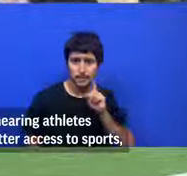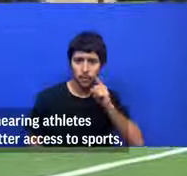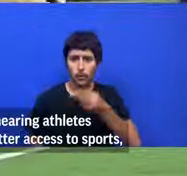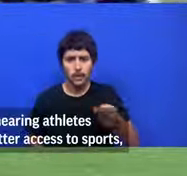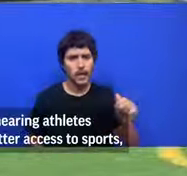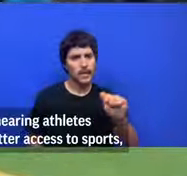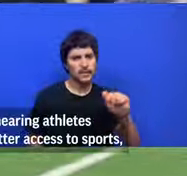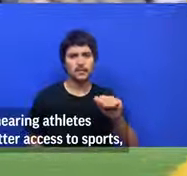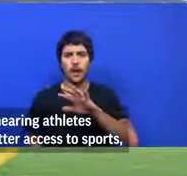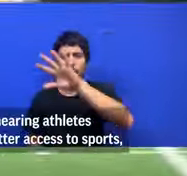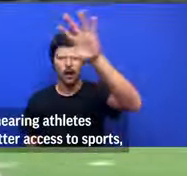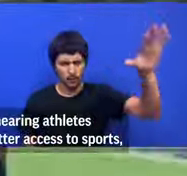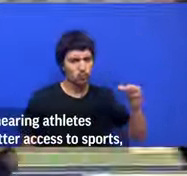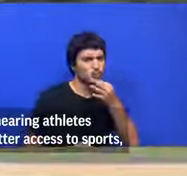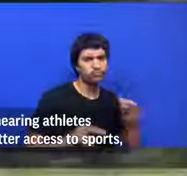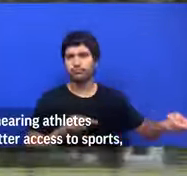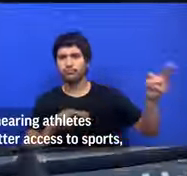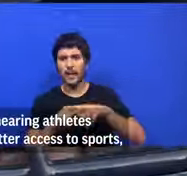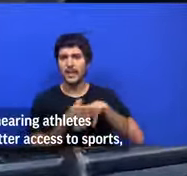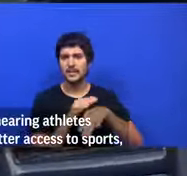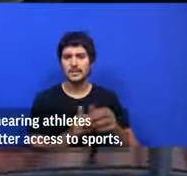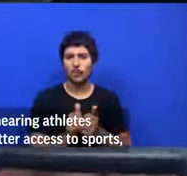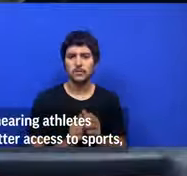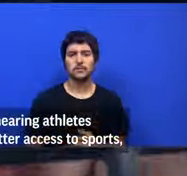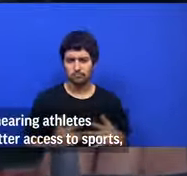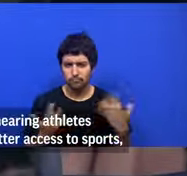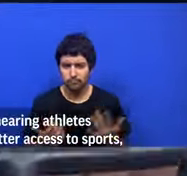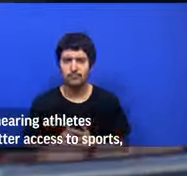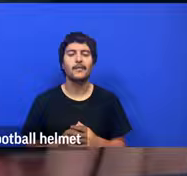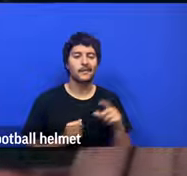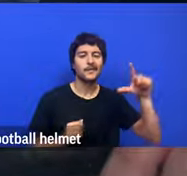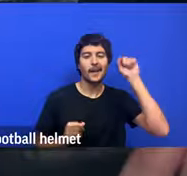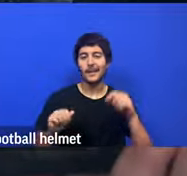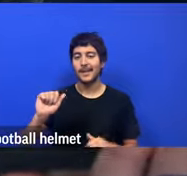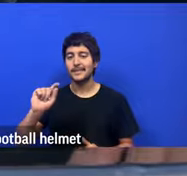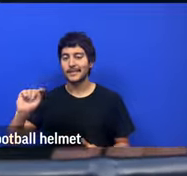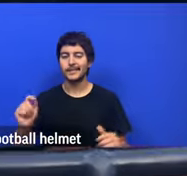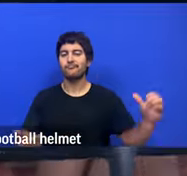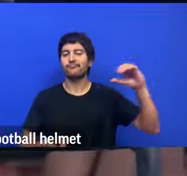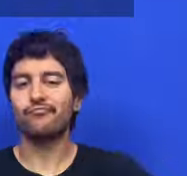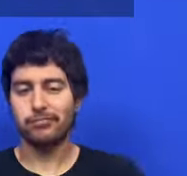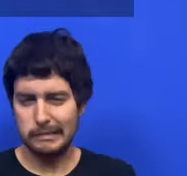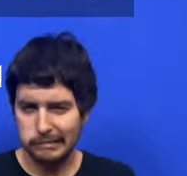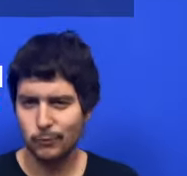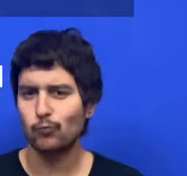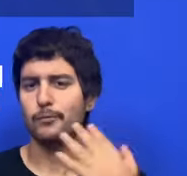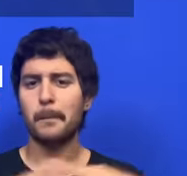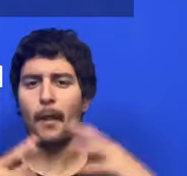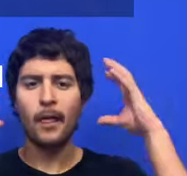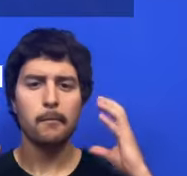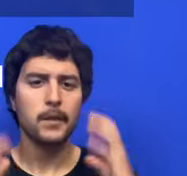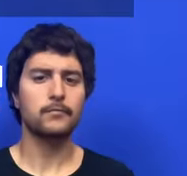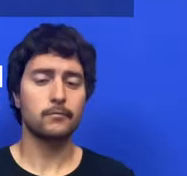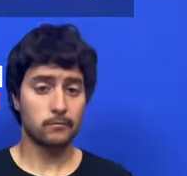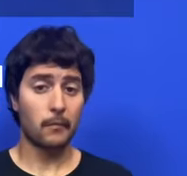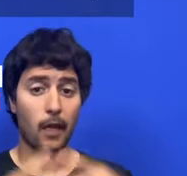Deaf and hard of hearing athletes may soon have better access to sports thanks to a new football helmet developed by Gallaudet